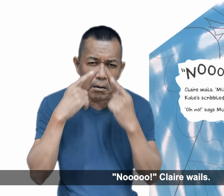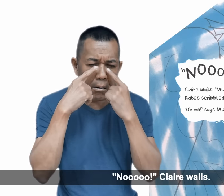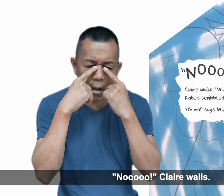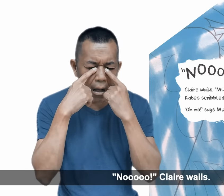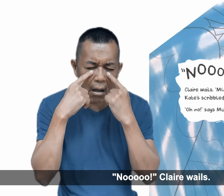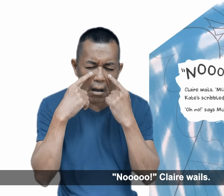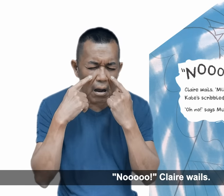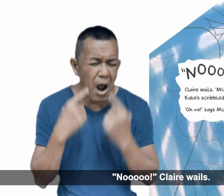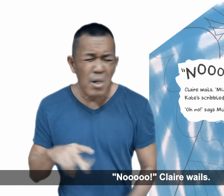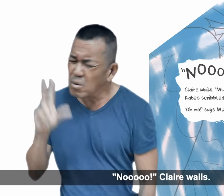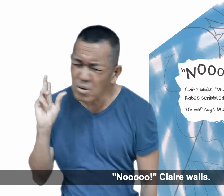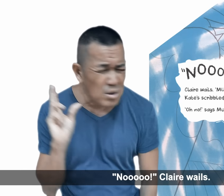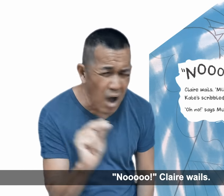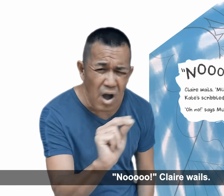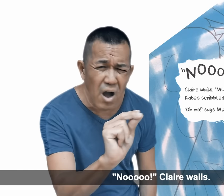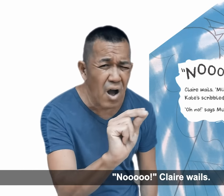Noooo!